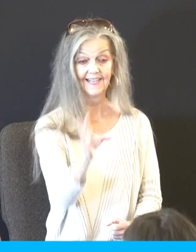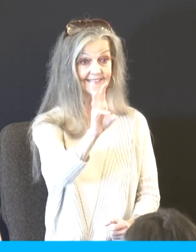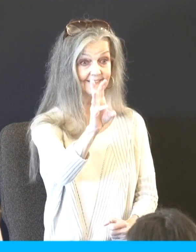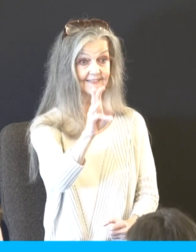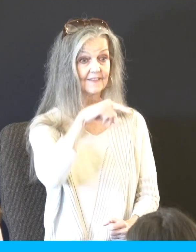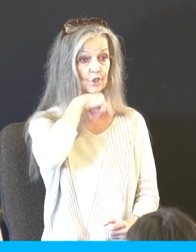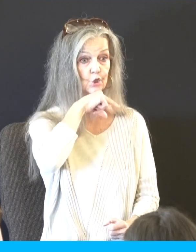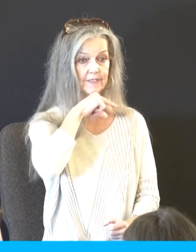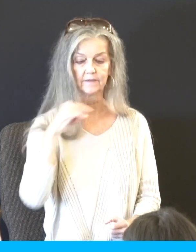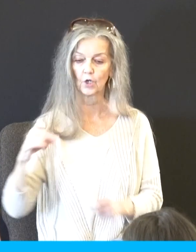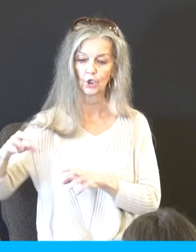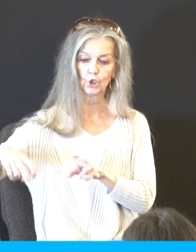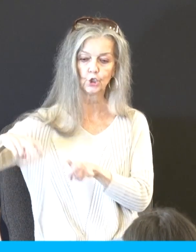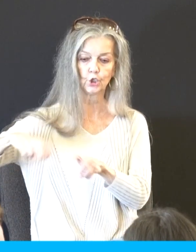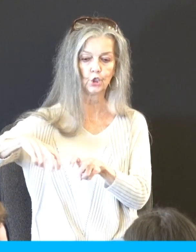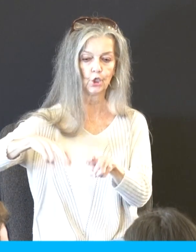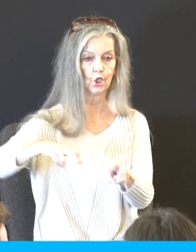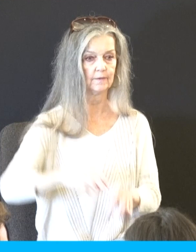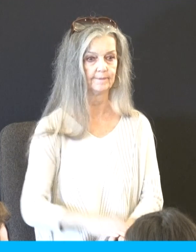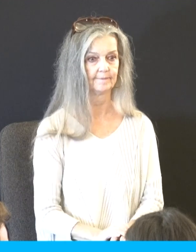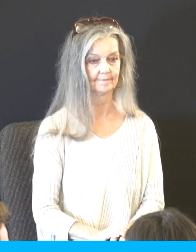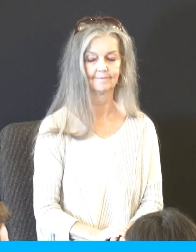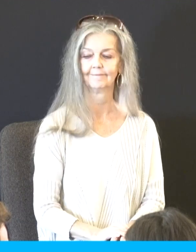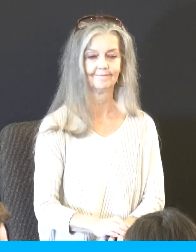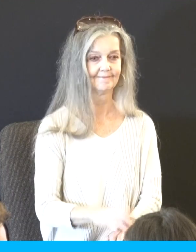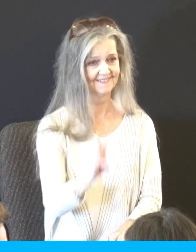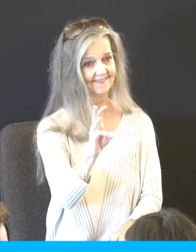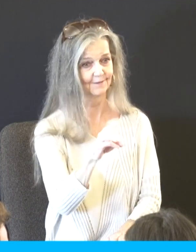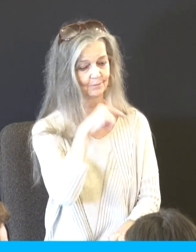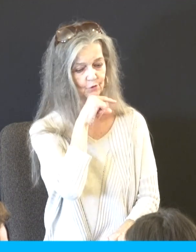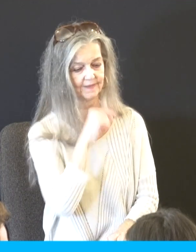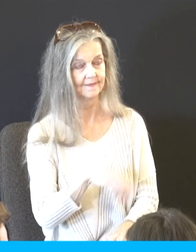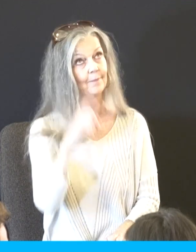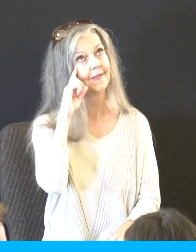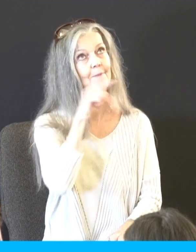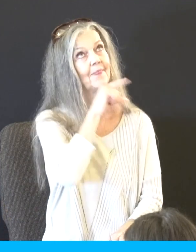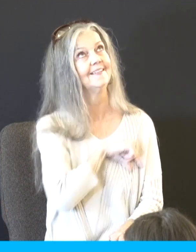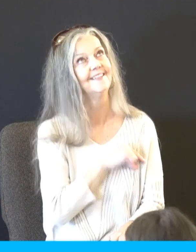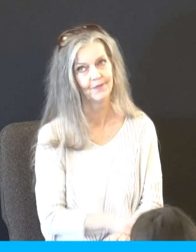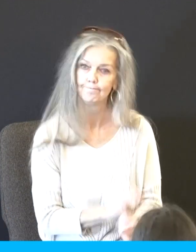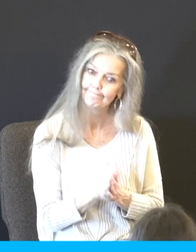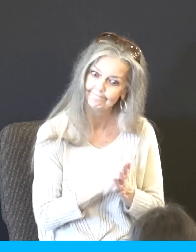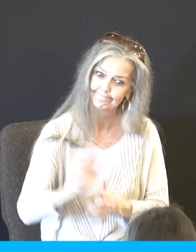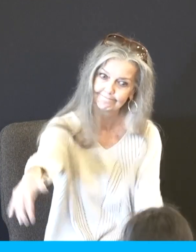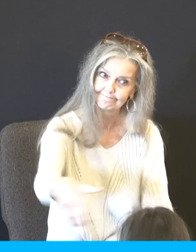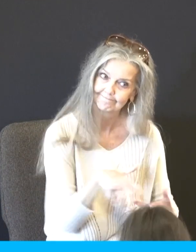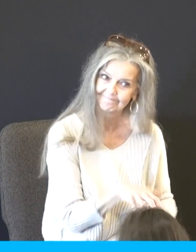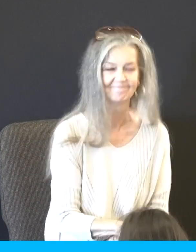we're in their way. know, turkeys are, anyway, six. So if you're wondering about Thanksgiving, just not say, you should hunt, just go in there with a